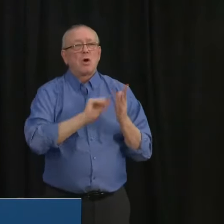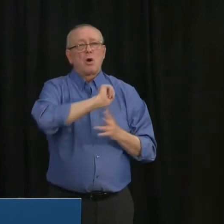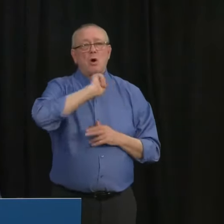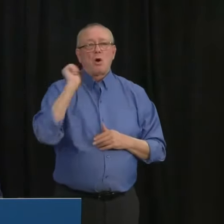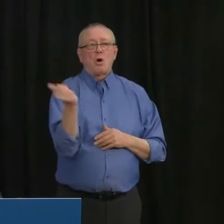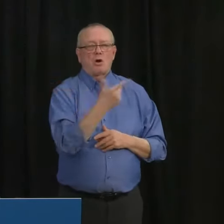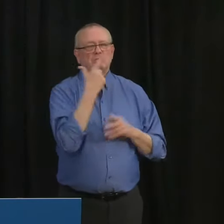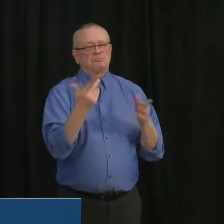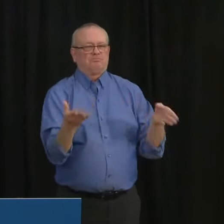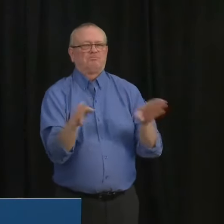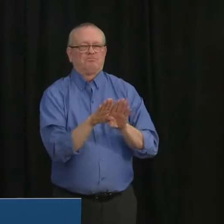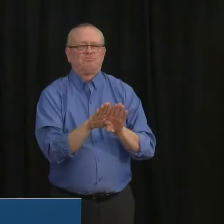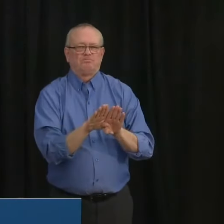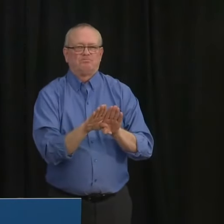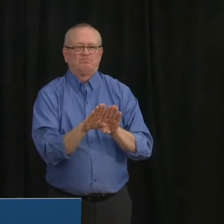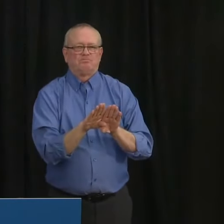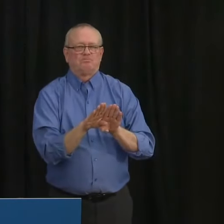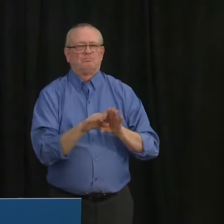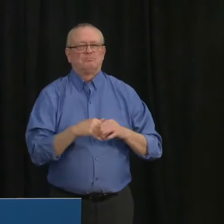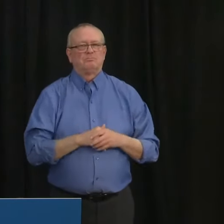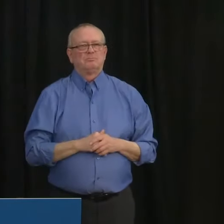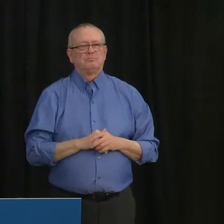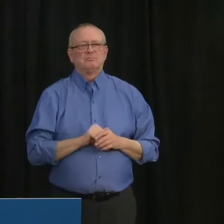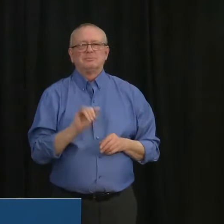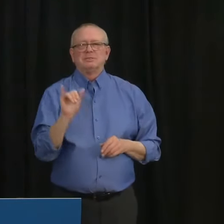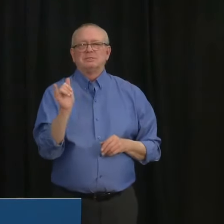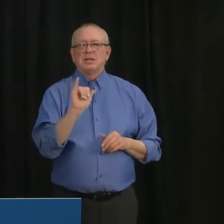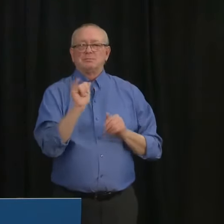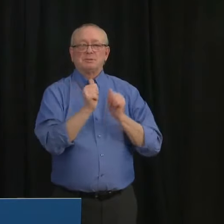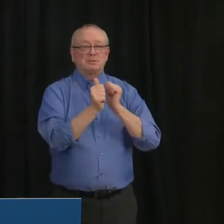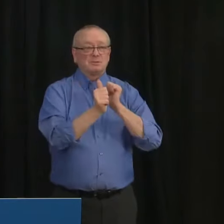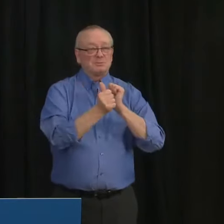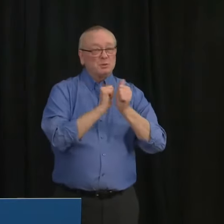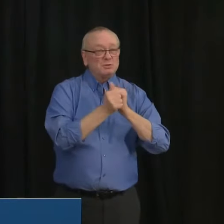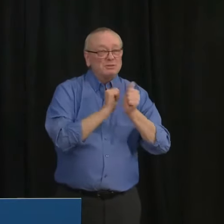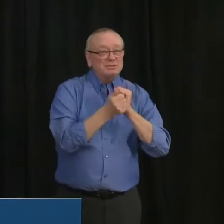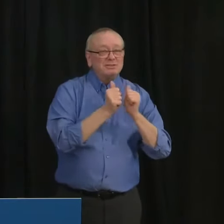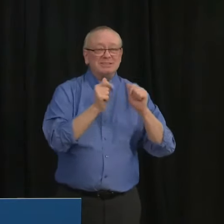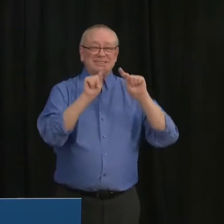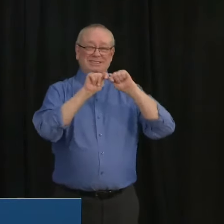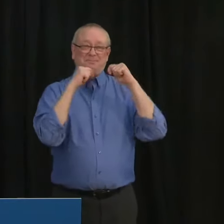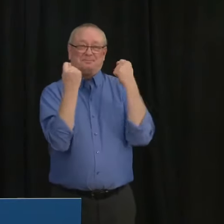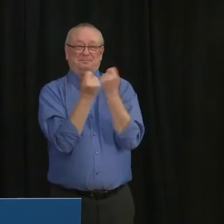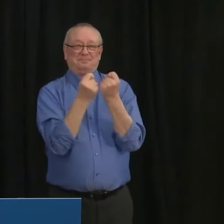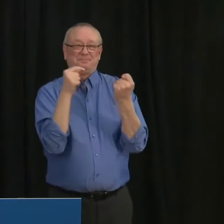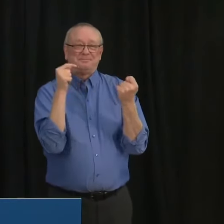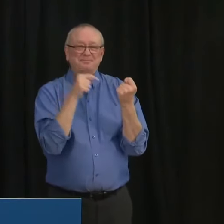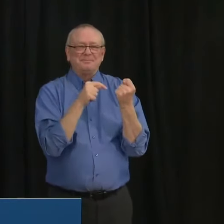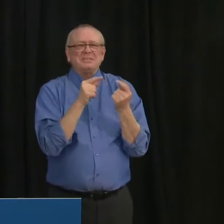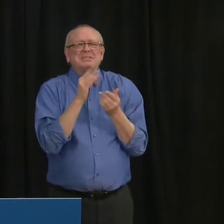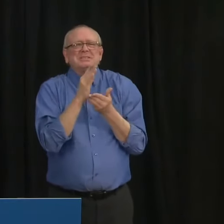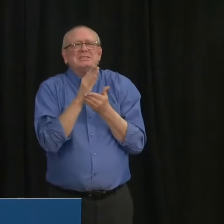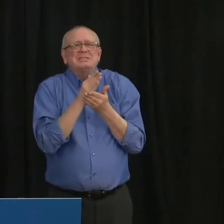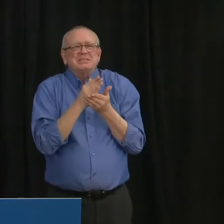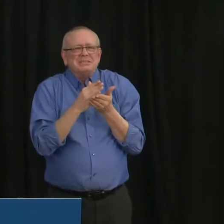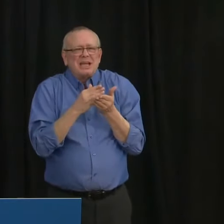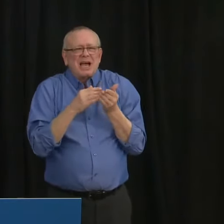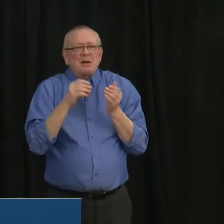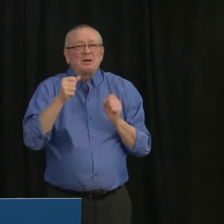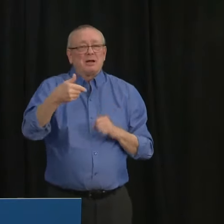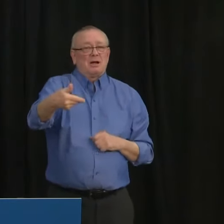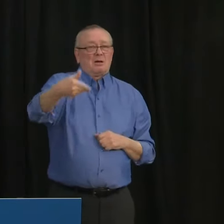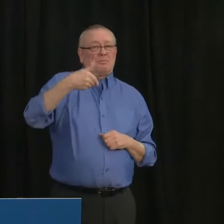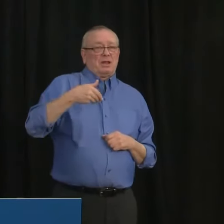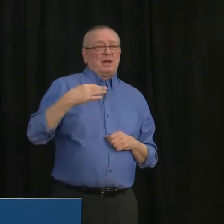It also impacts all levels of sport, though leagues may apply for exemptions if they have well-developed COVID